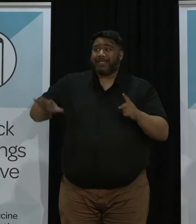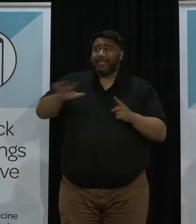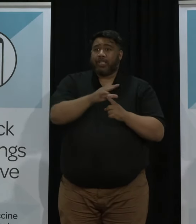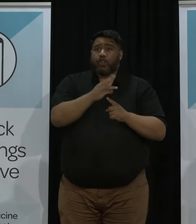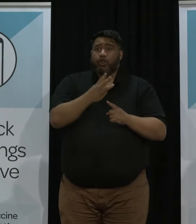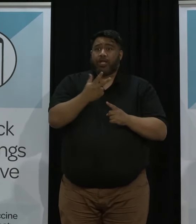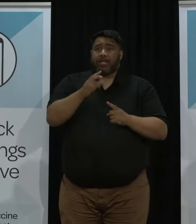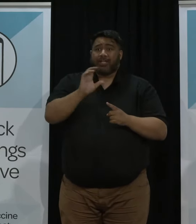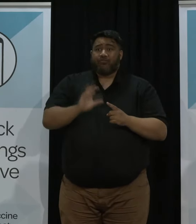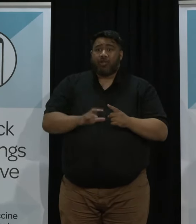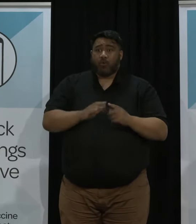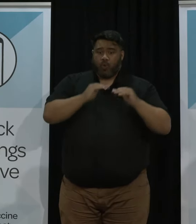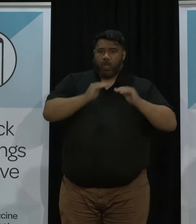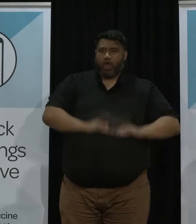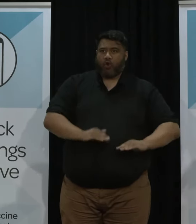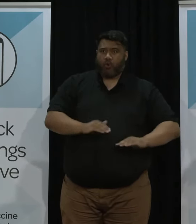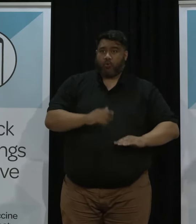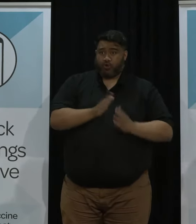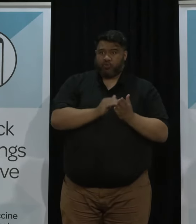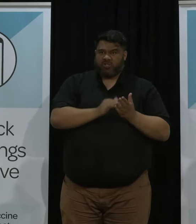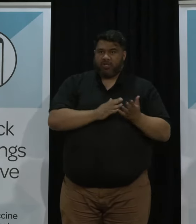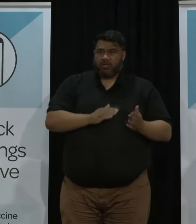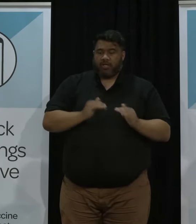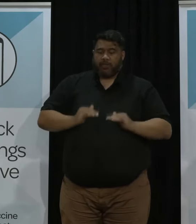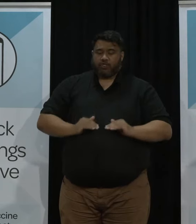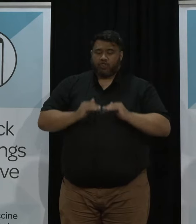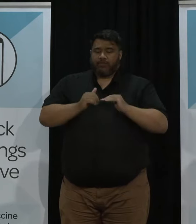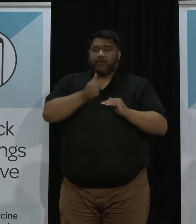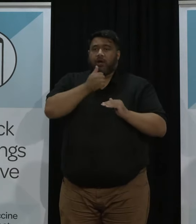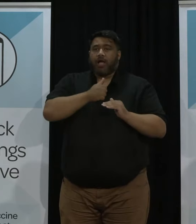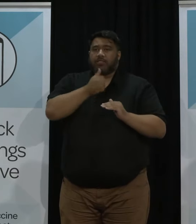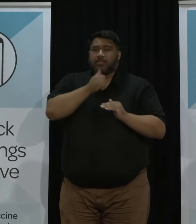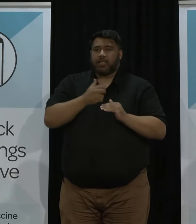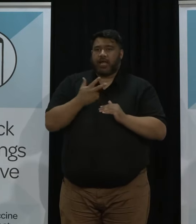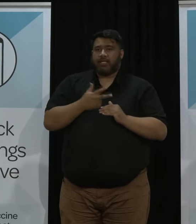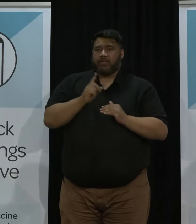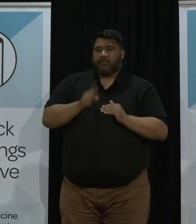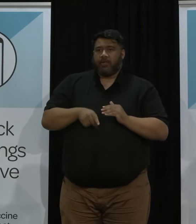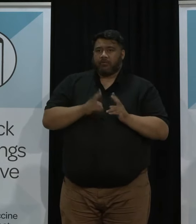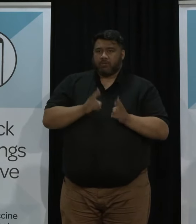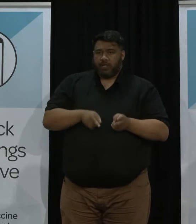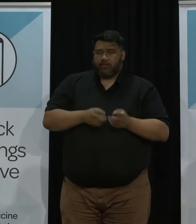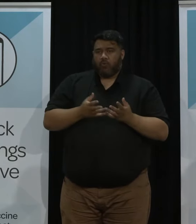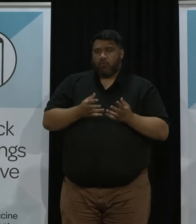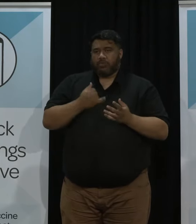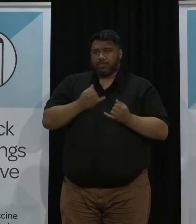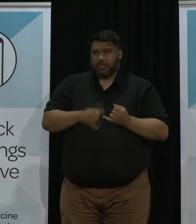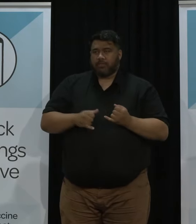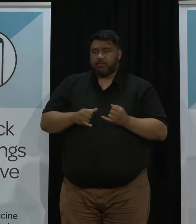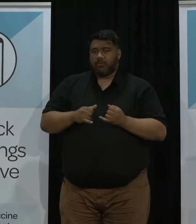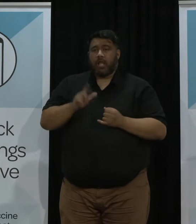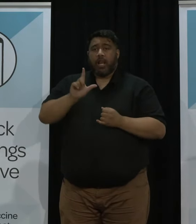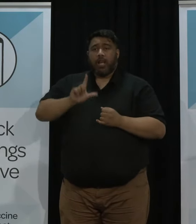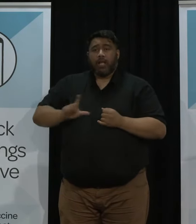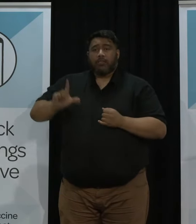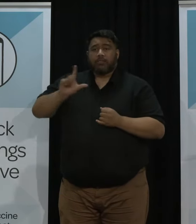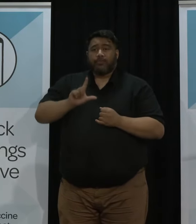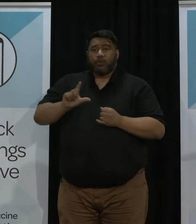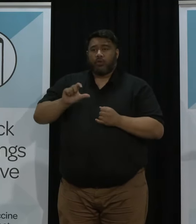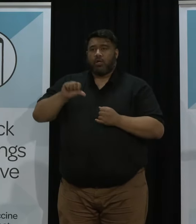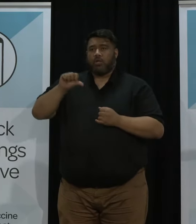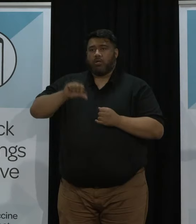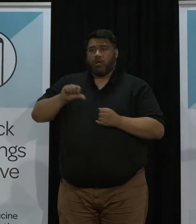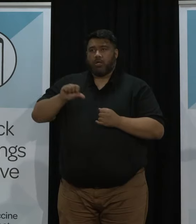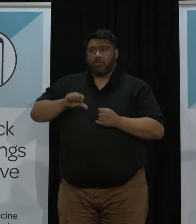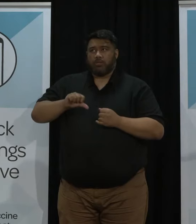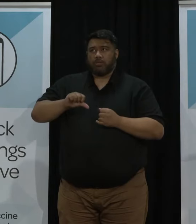ECD Next up is Iceland at 18,000 90,000 in Luxembourg and then all other countries come